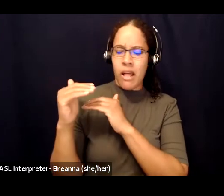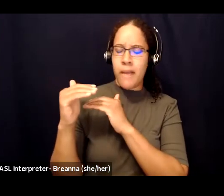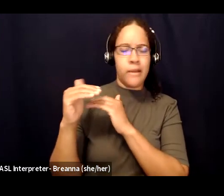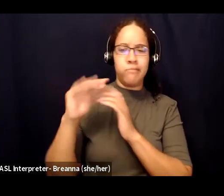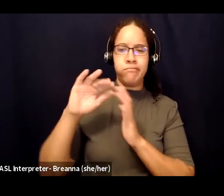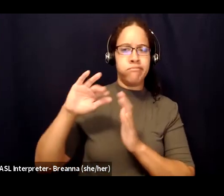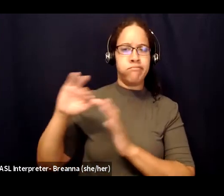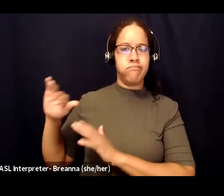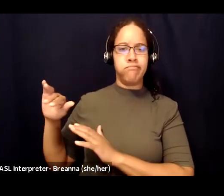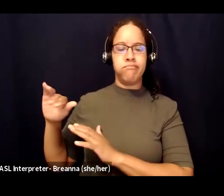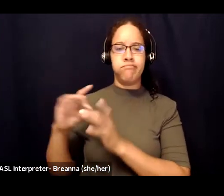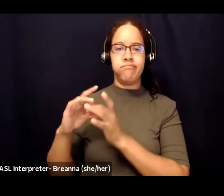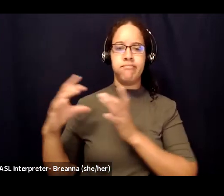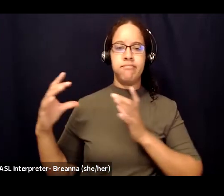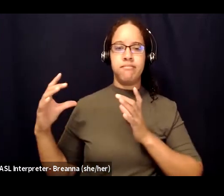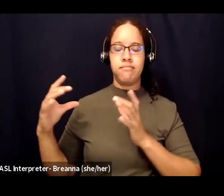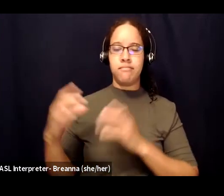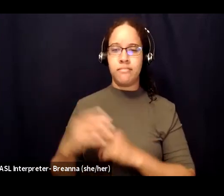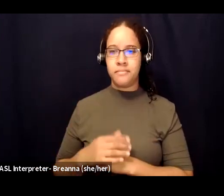How beautiful you are there behind your image.